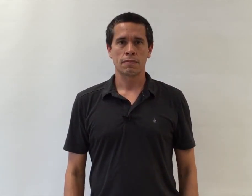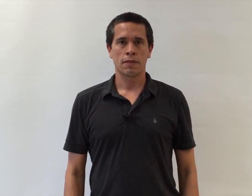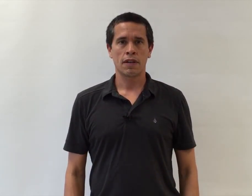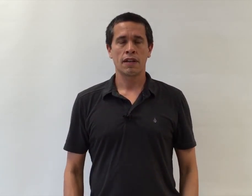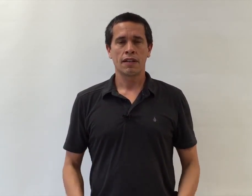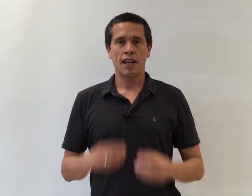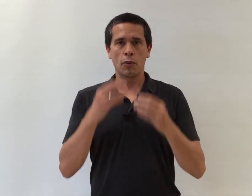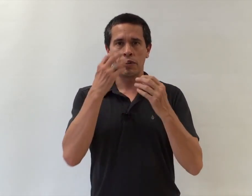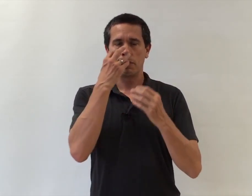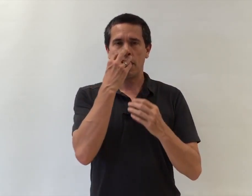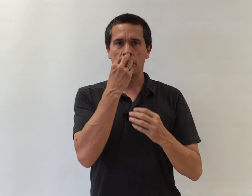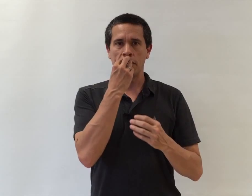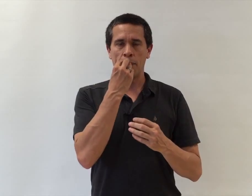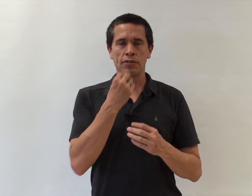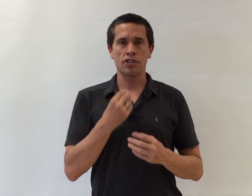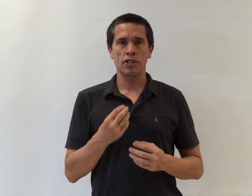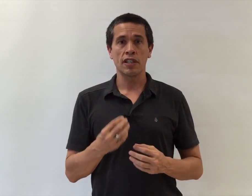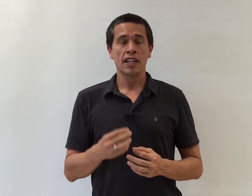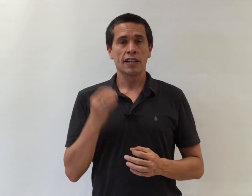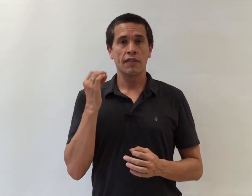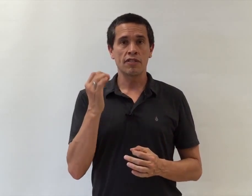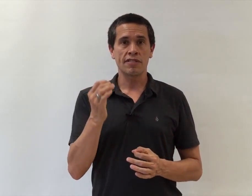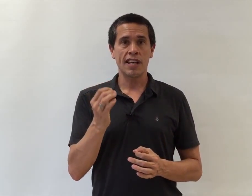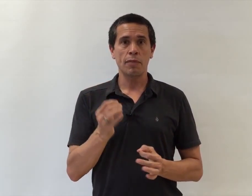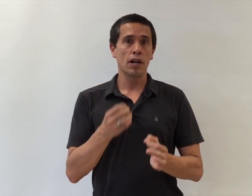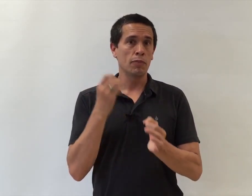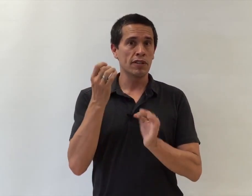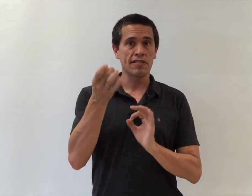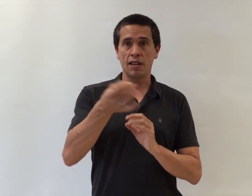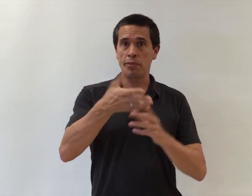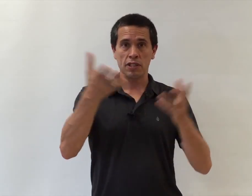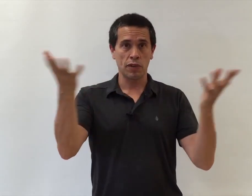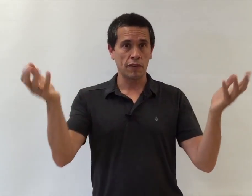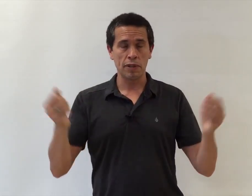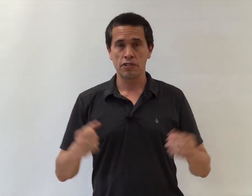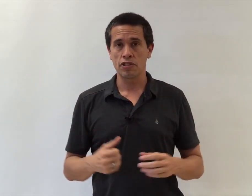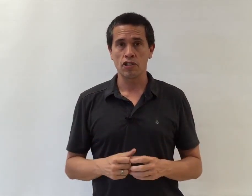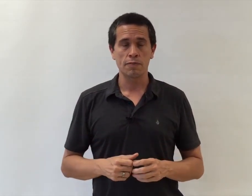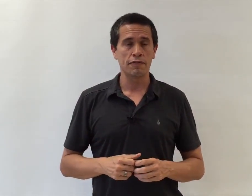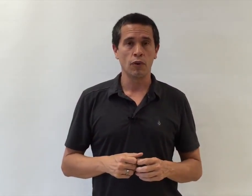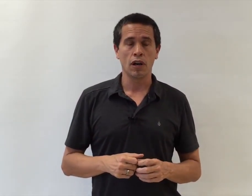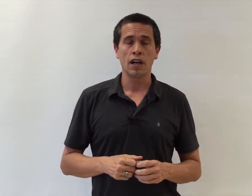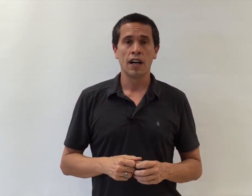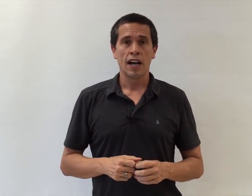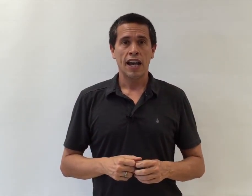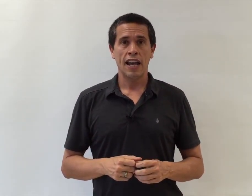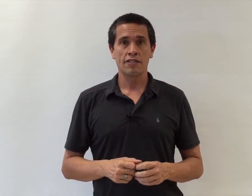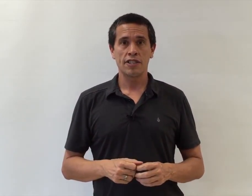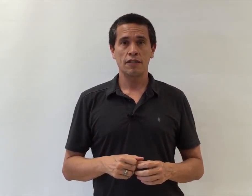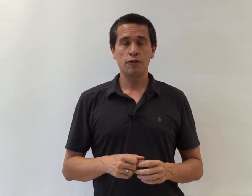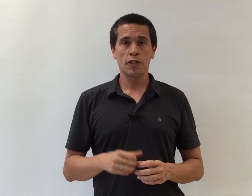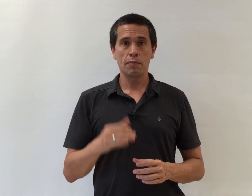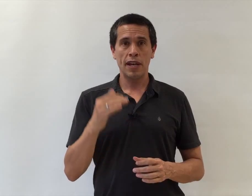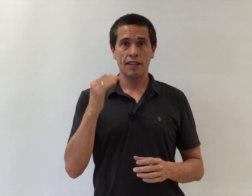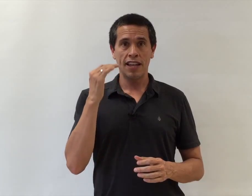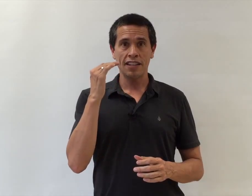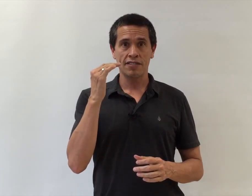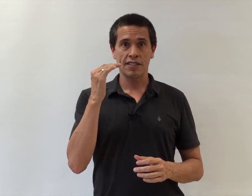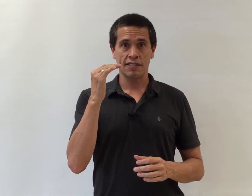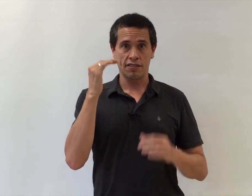All right. Now with your mouth in that position, give the same hum with the same pitch, whatever pitch you chose before, and see if you can make that the